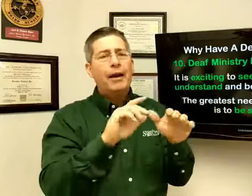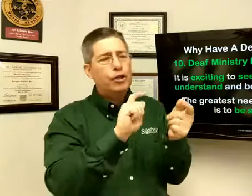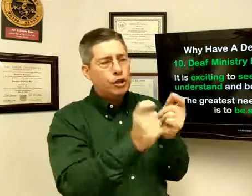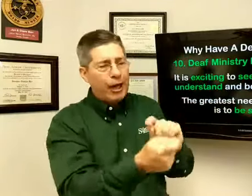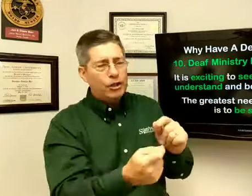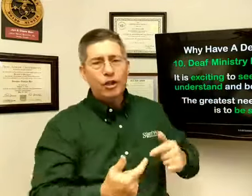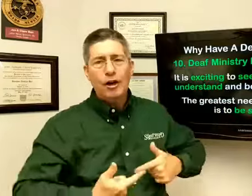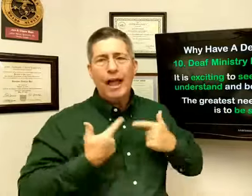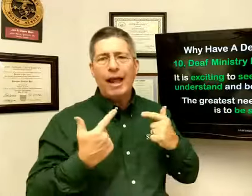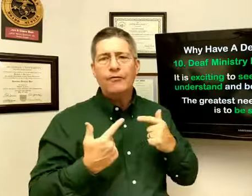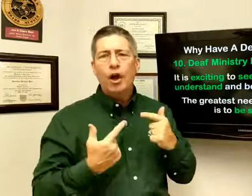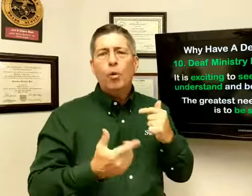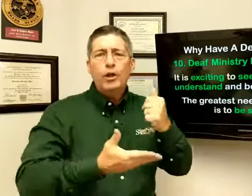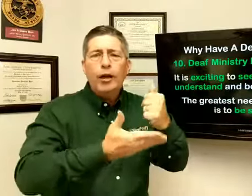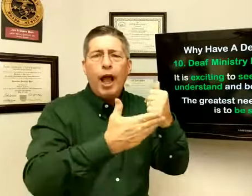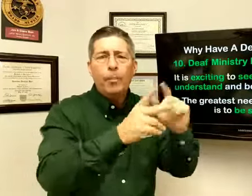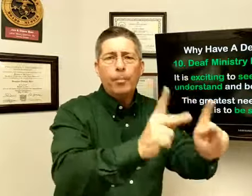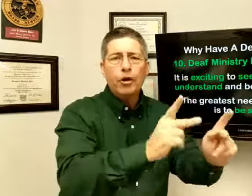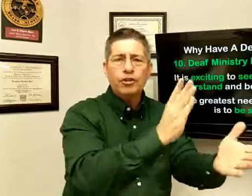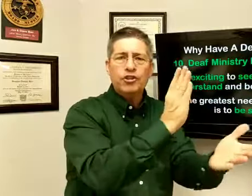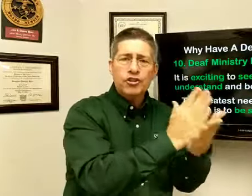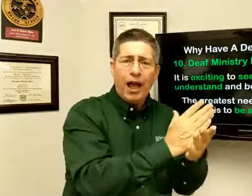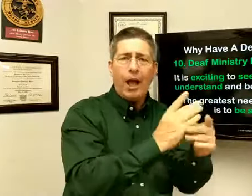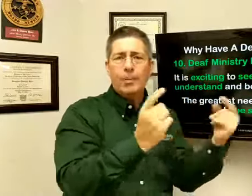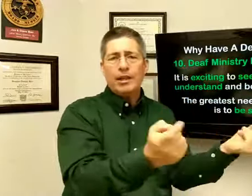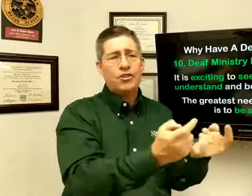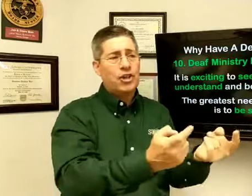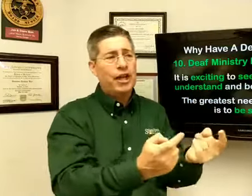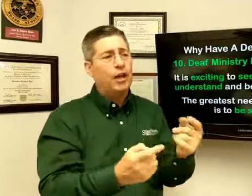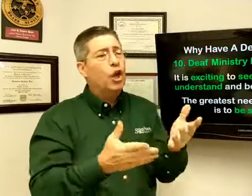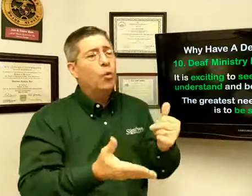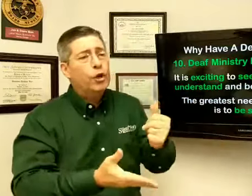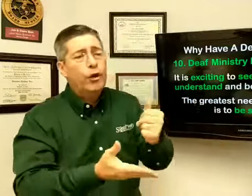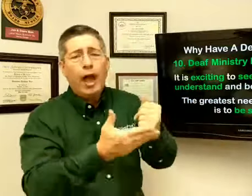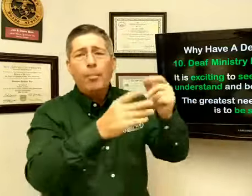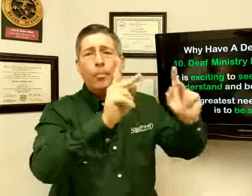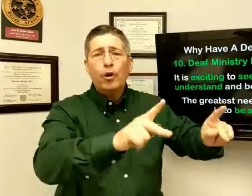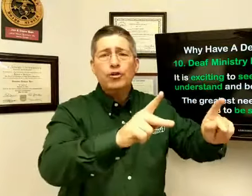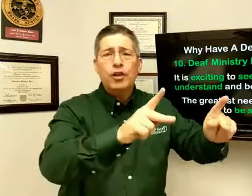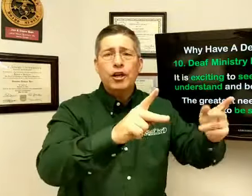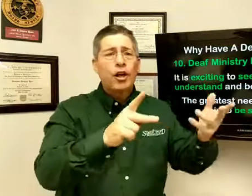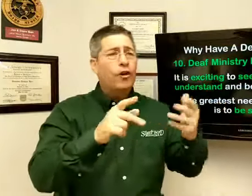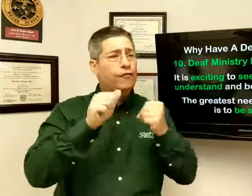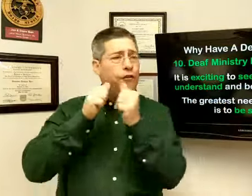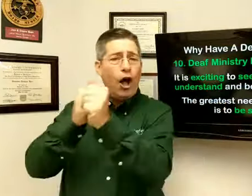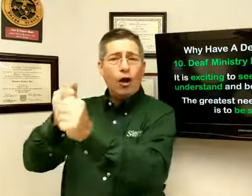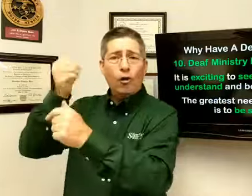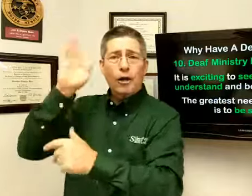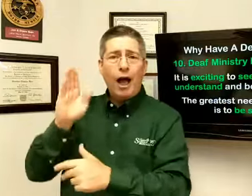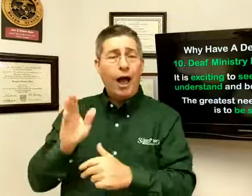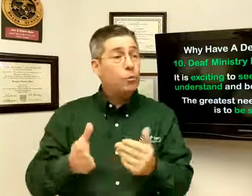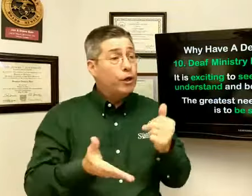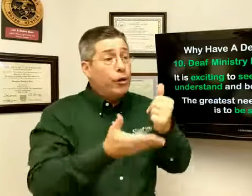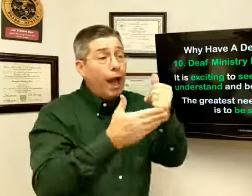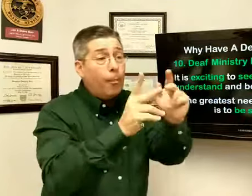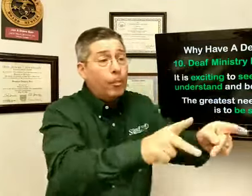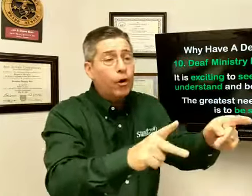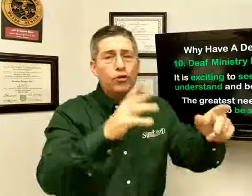to change their life. When you help a person stop a sin. And when you help a person follow God. When you help a person